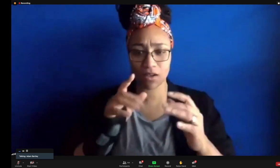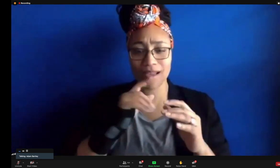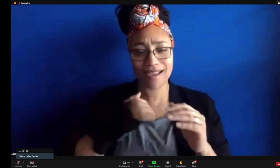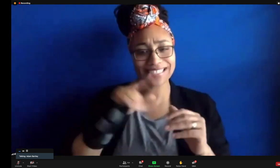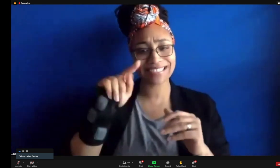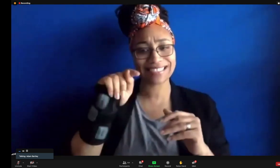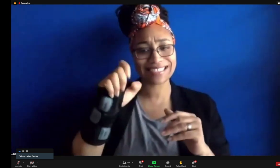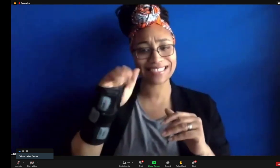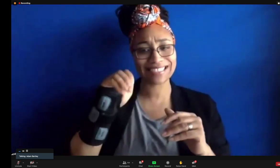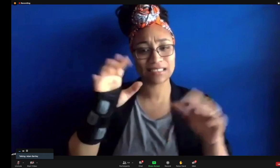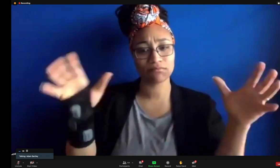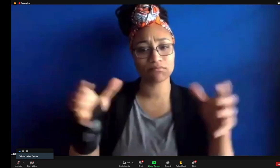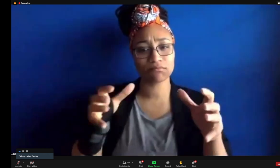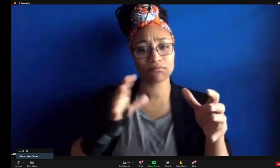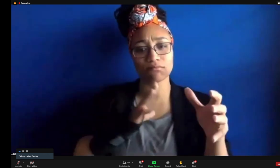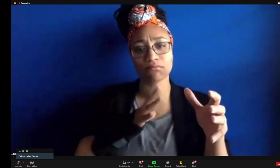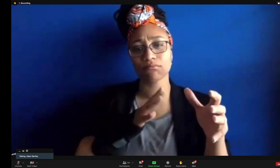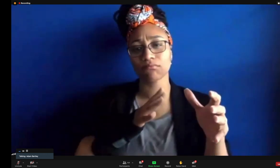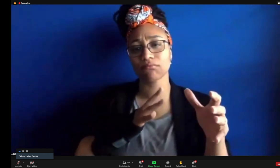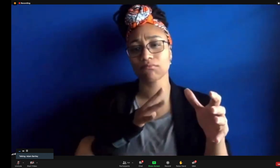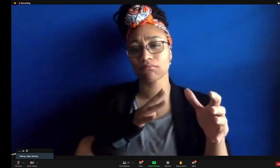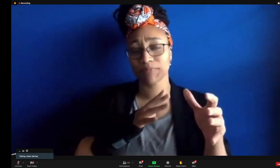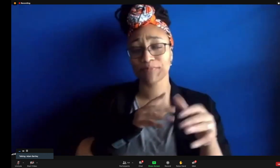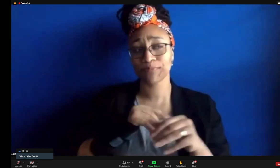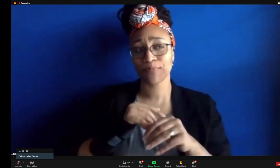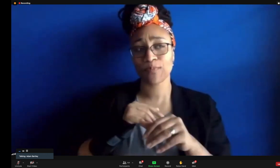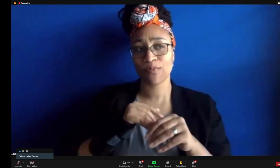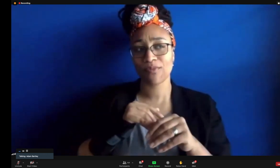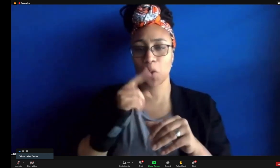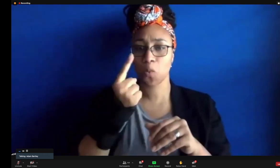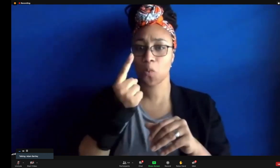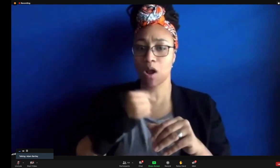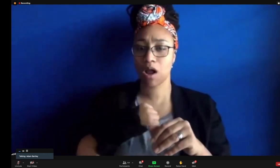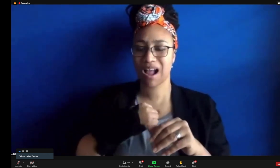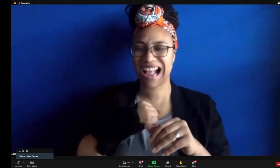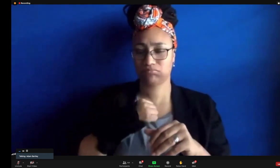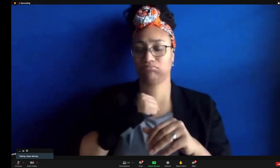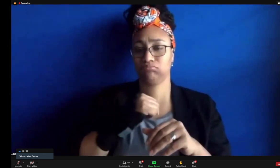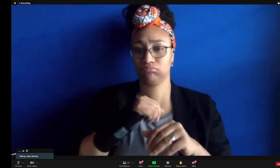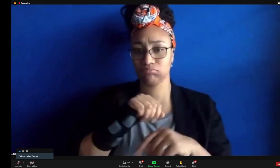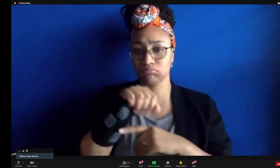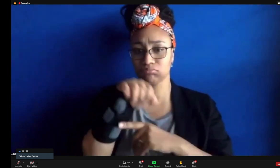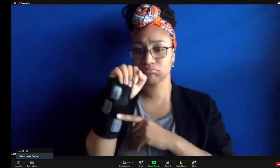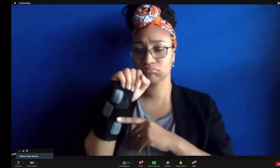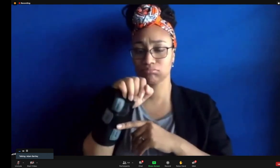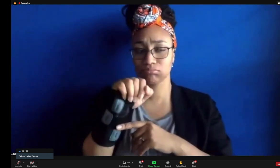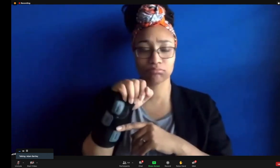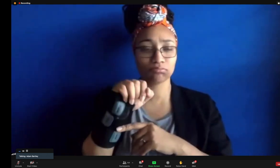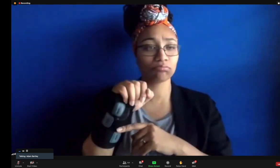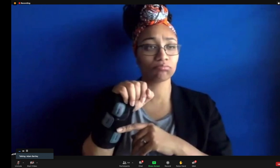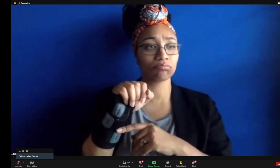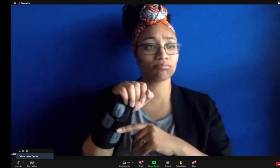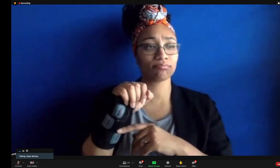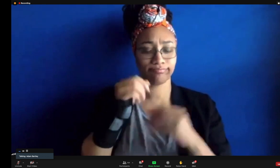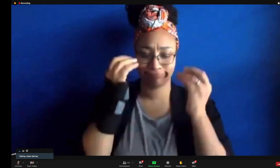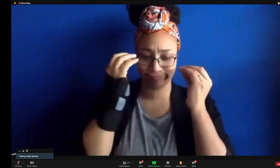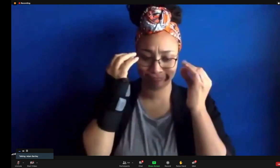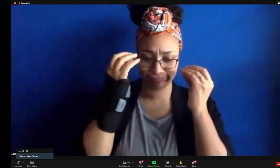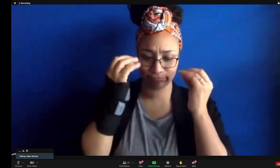that sparked a great deal of thought. But we gathered together such a robust team. One thing that did really take me by surprise,